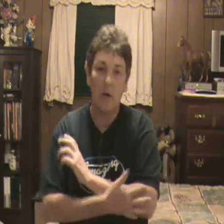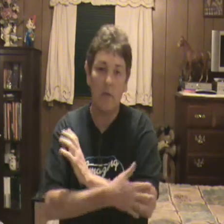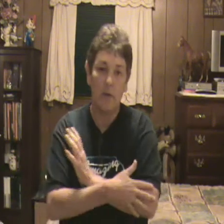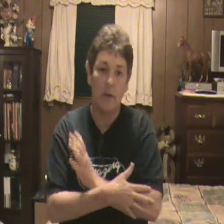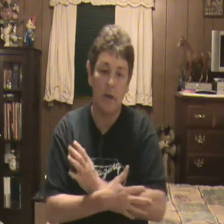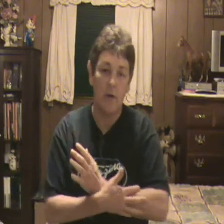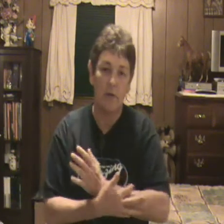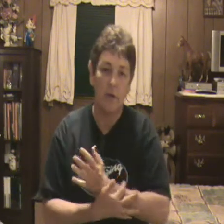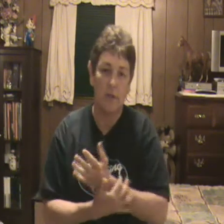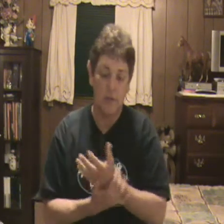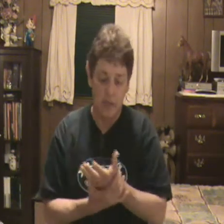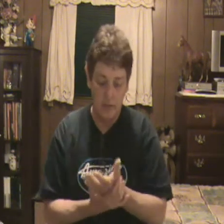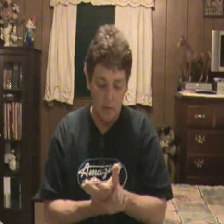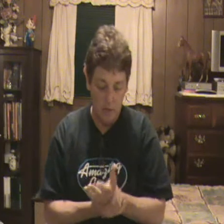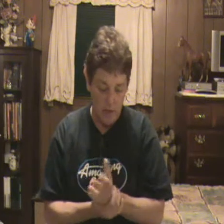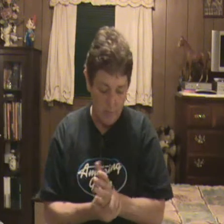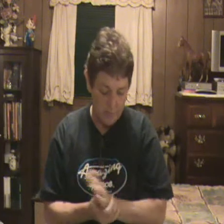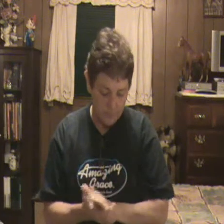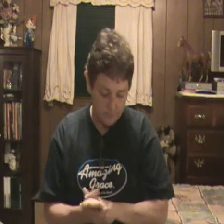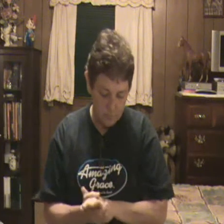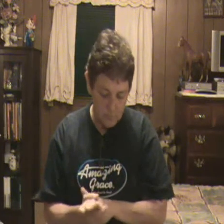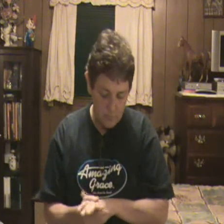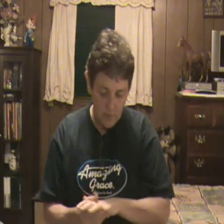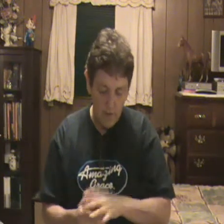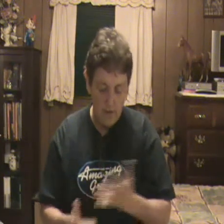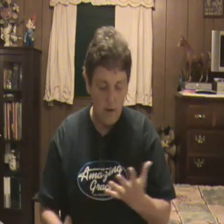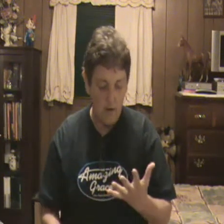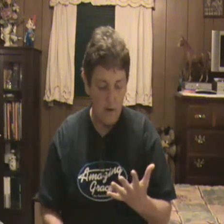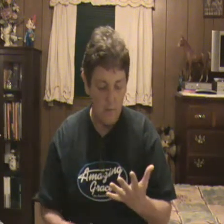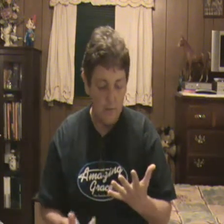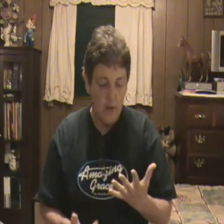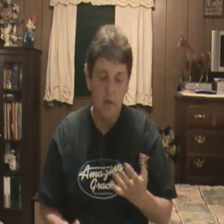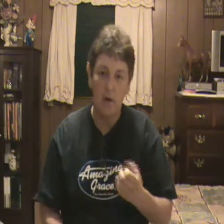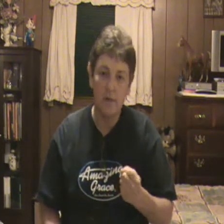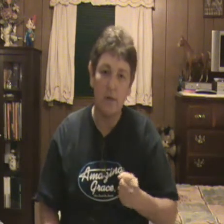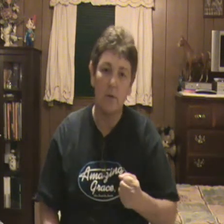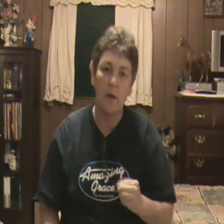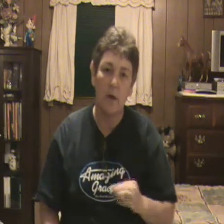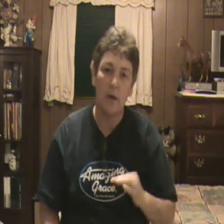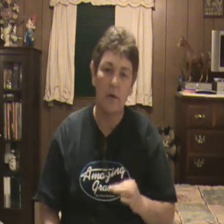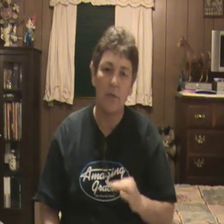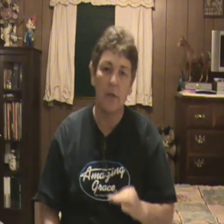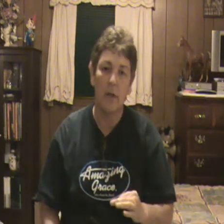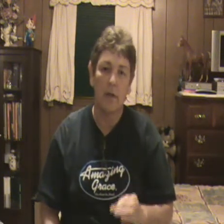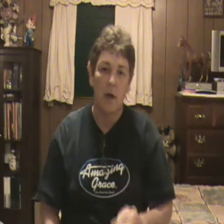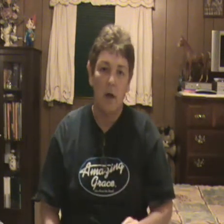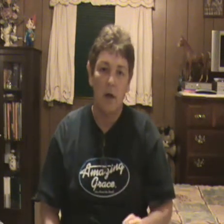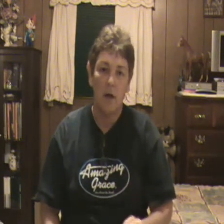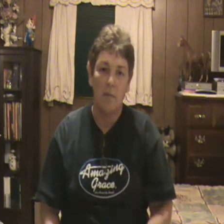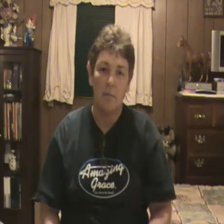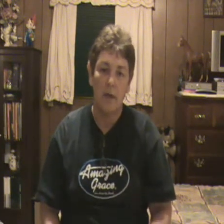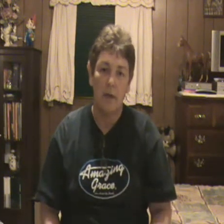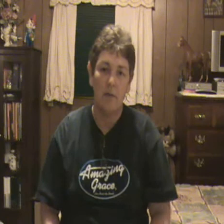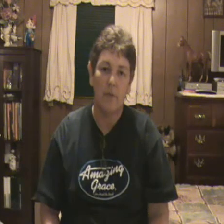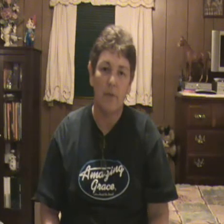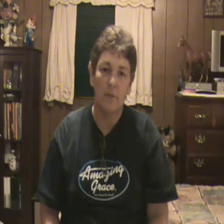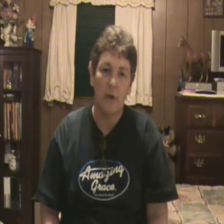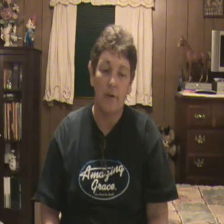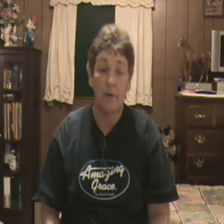careful in all things that I do now. And you also, another thing, if you, you